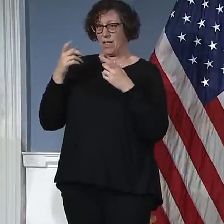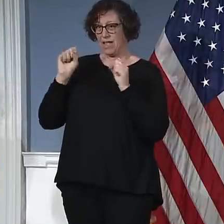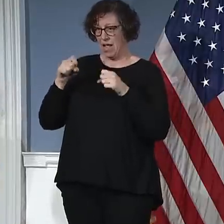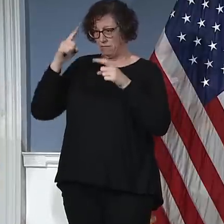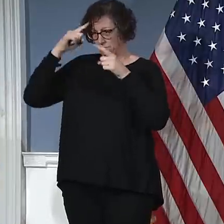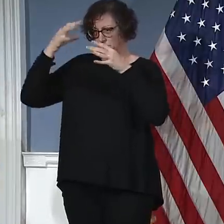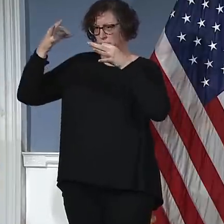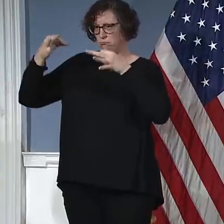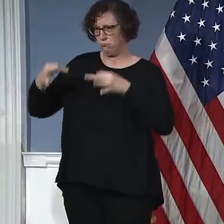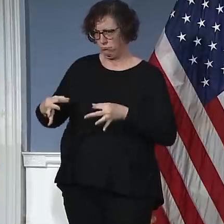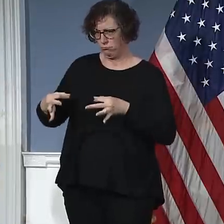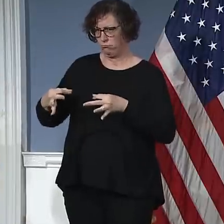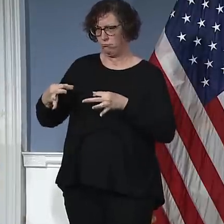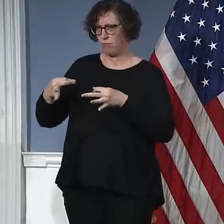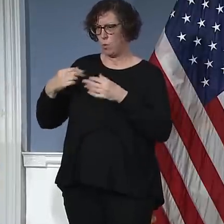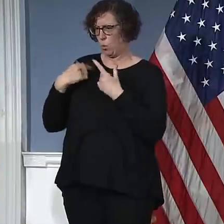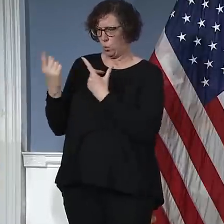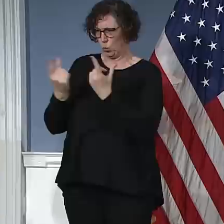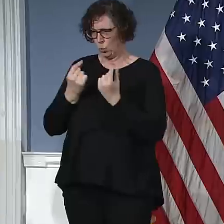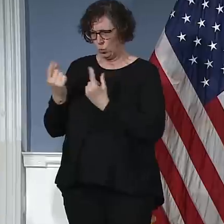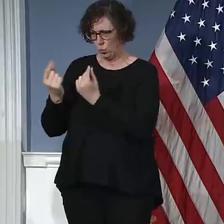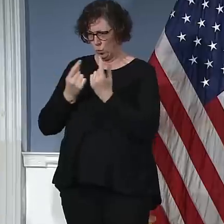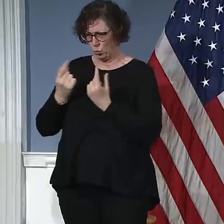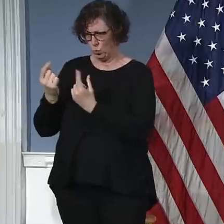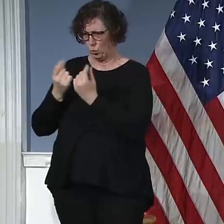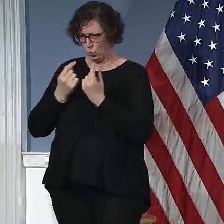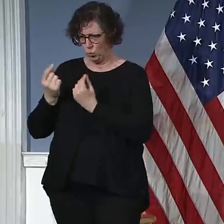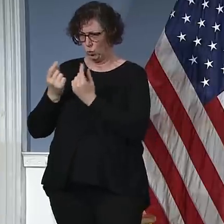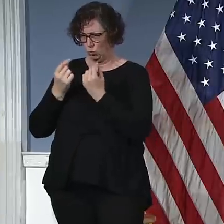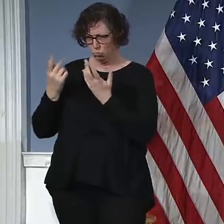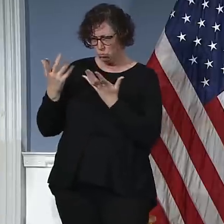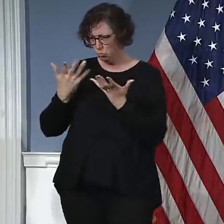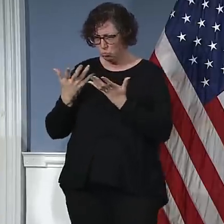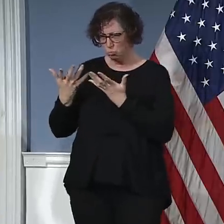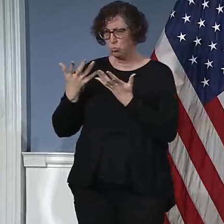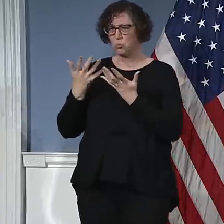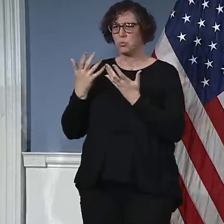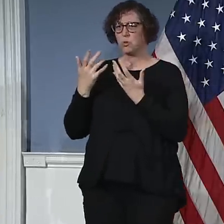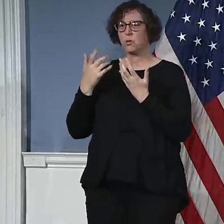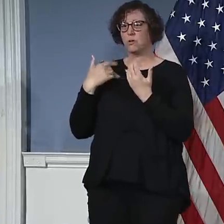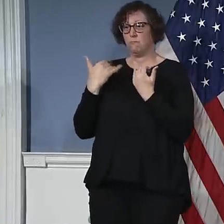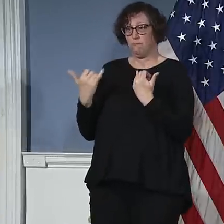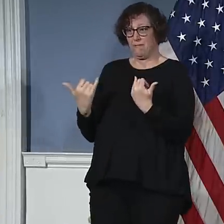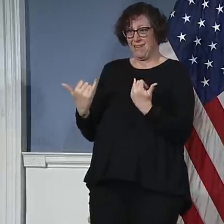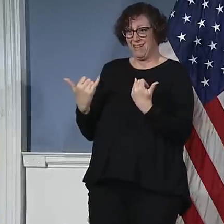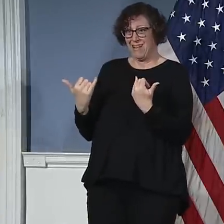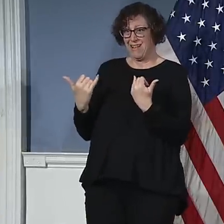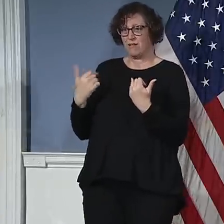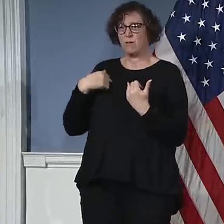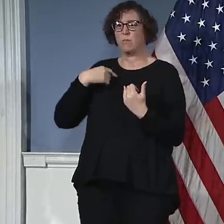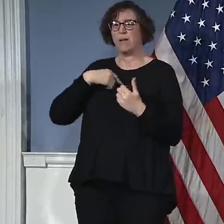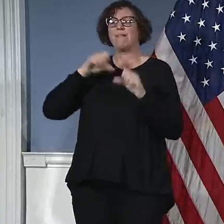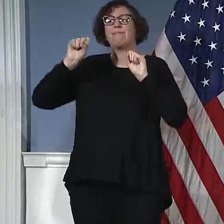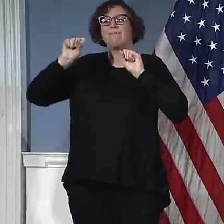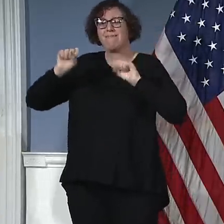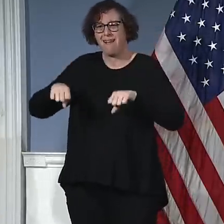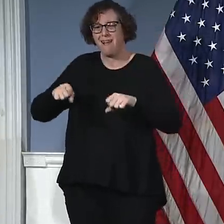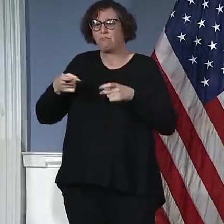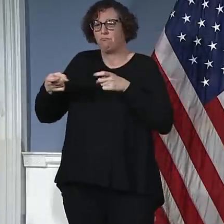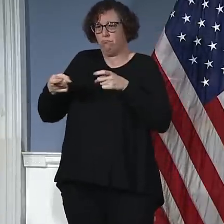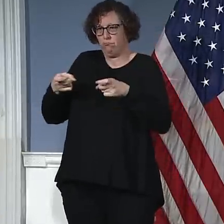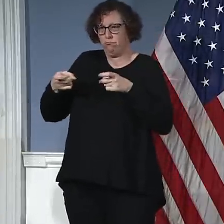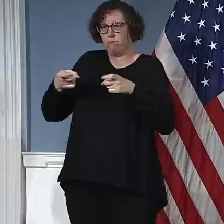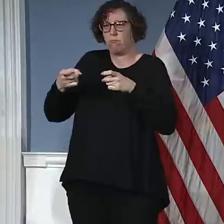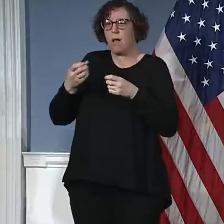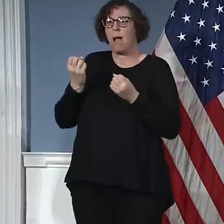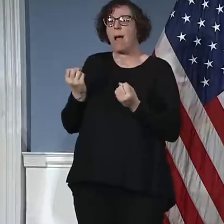cases, we'll say it. But the very blunt, detailed conversations we're having every single day with the people of the city is to say